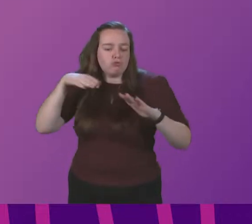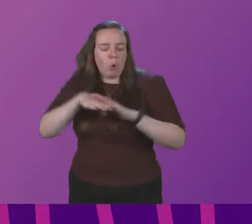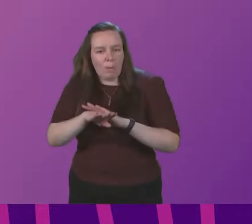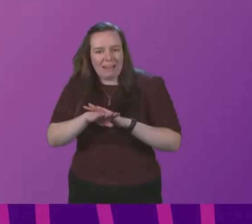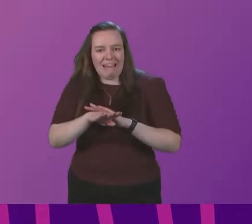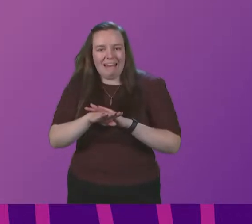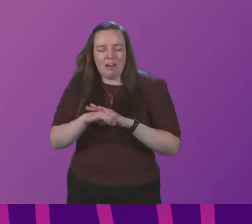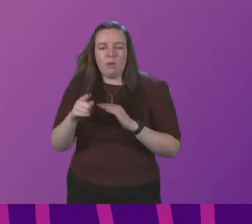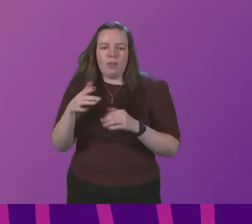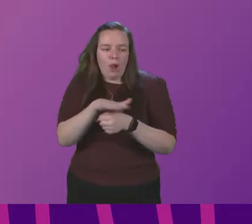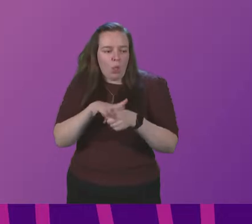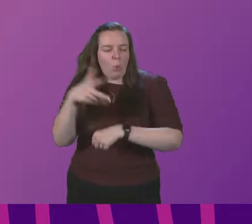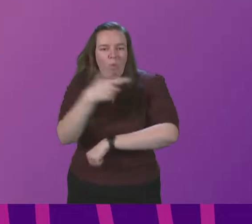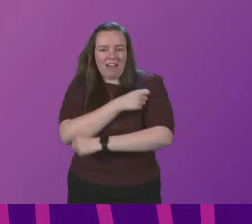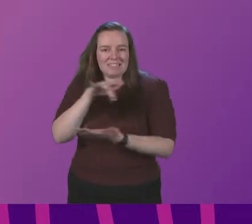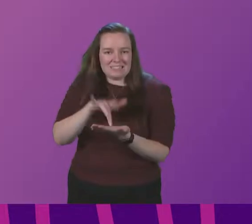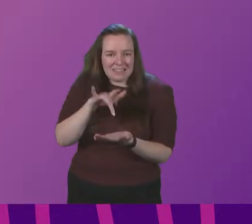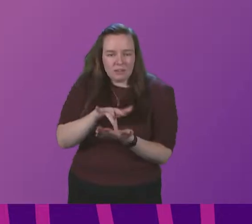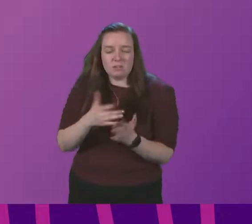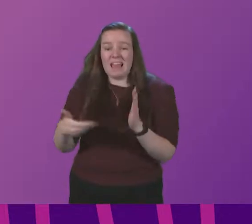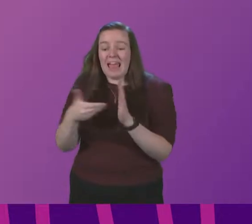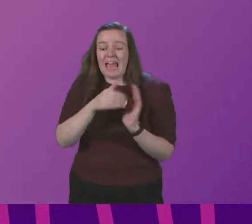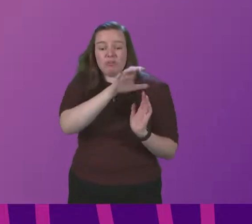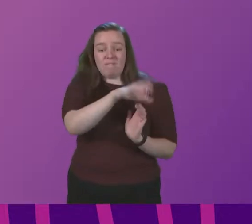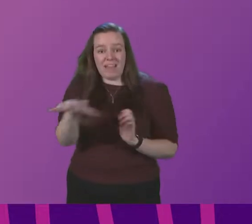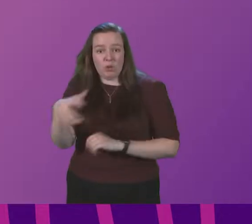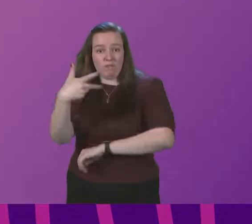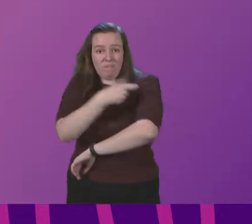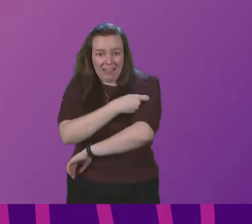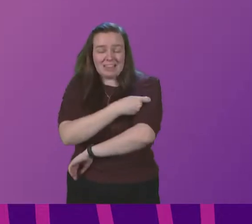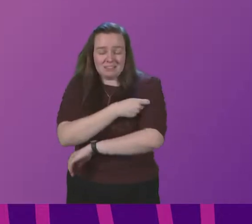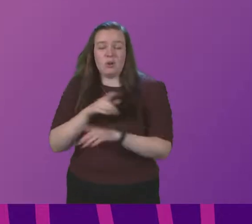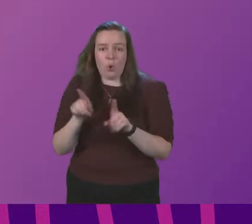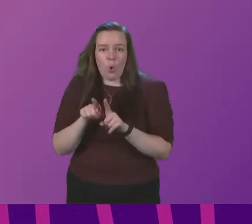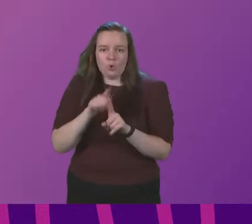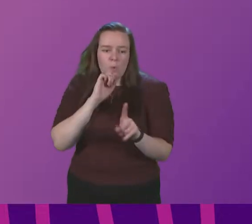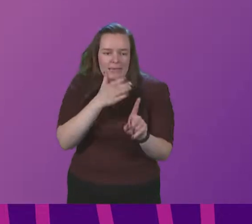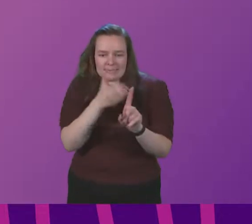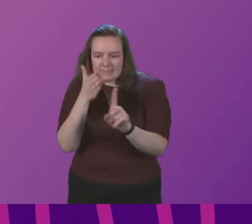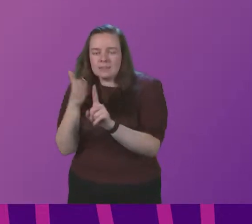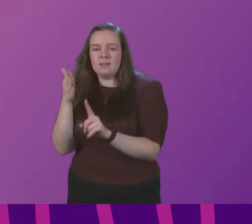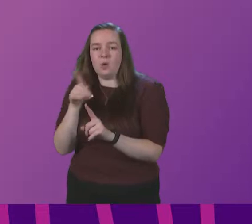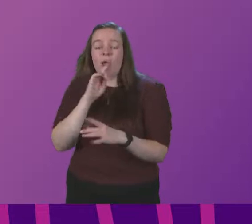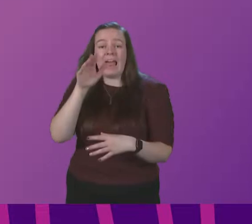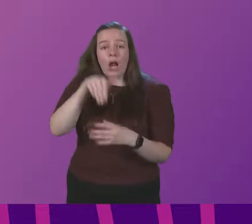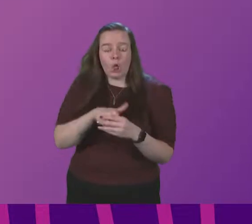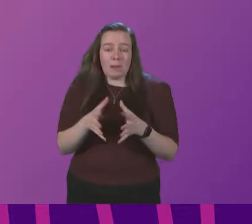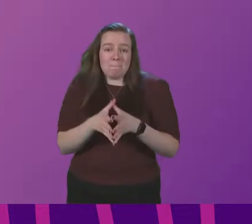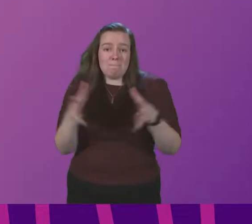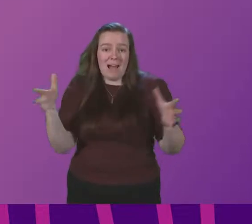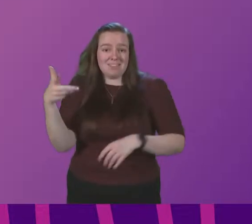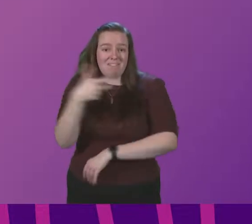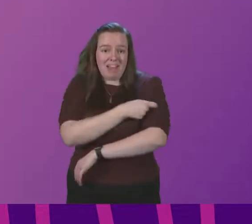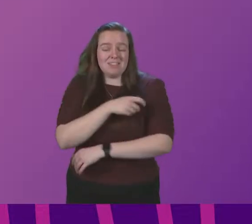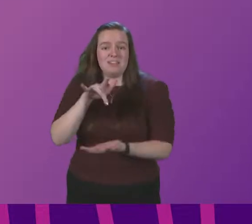local vaccination centres. Additional venues for vaccination are also being identified. This will include mass vaccination